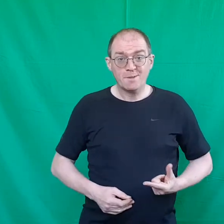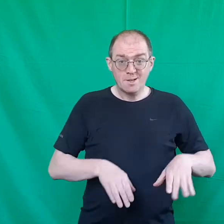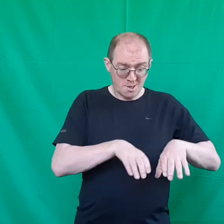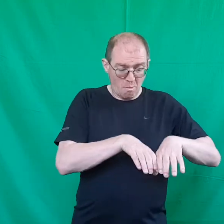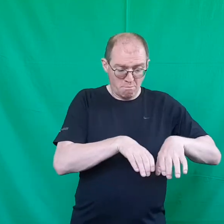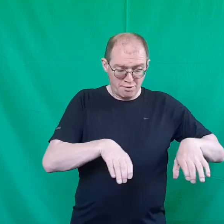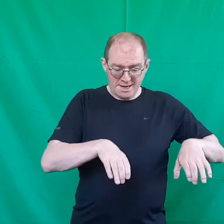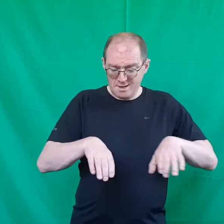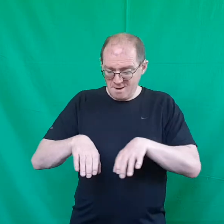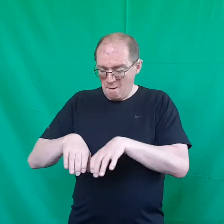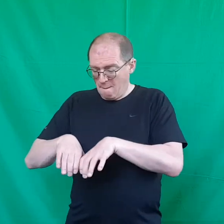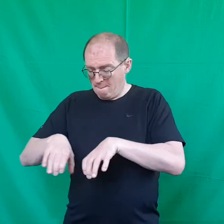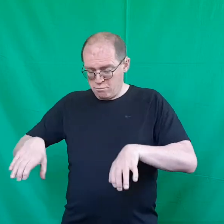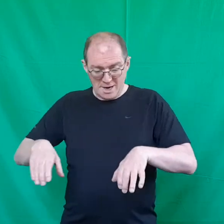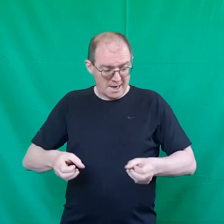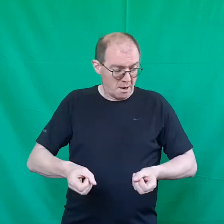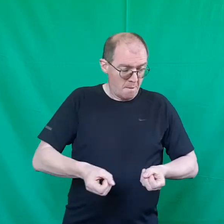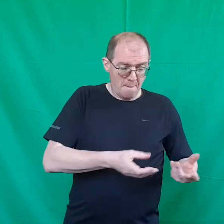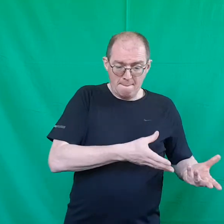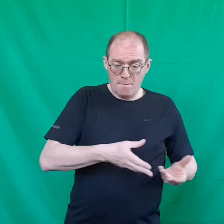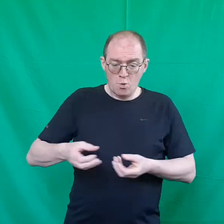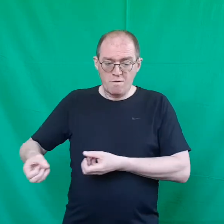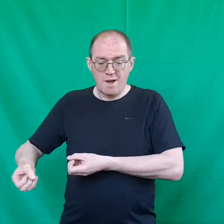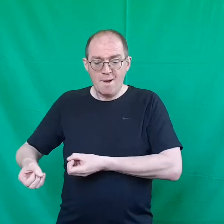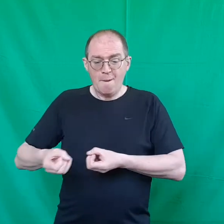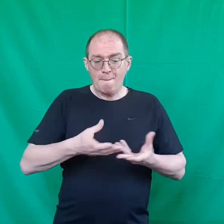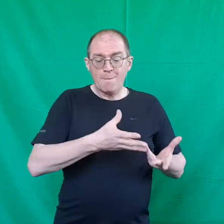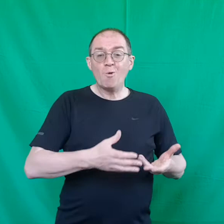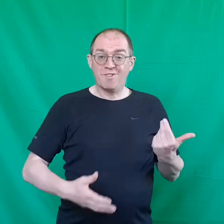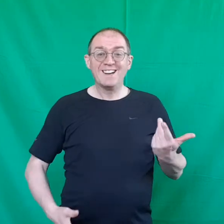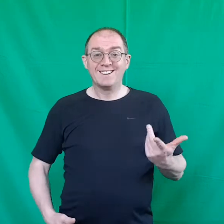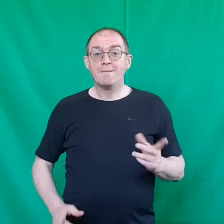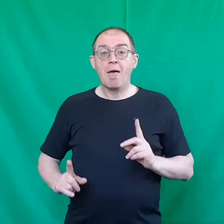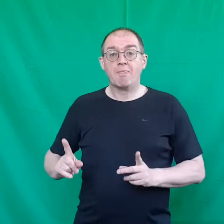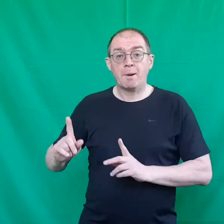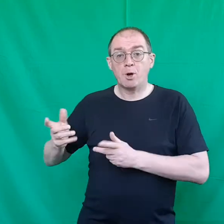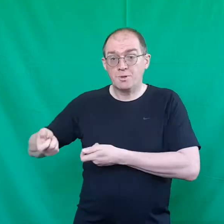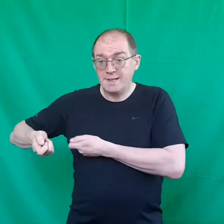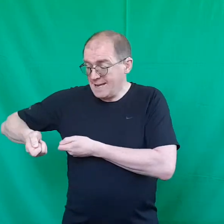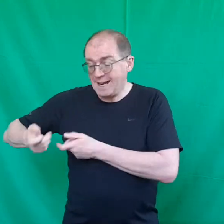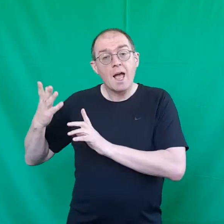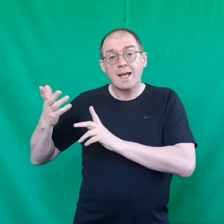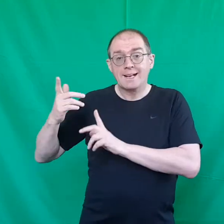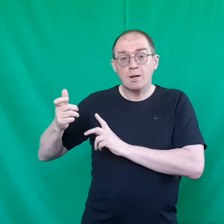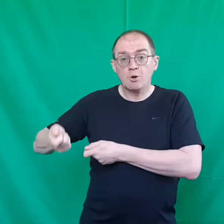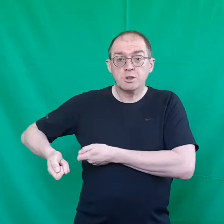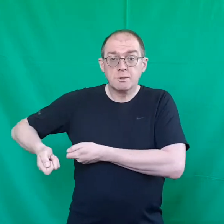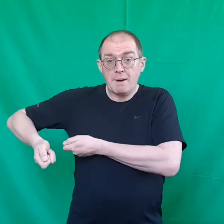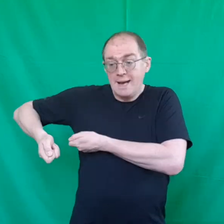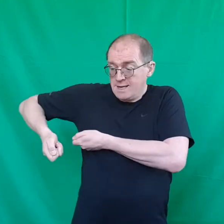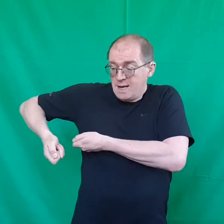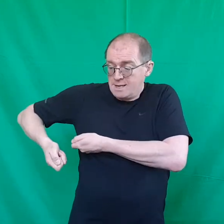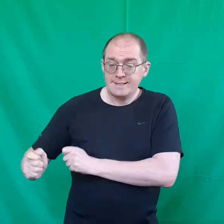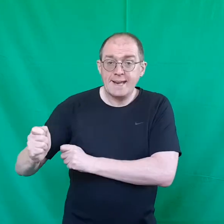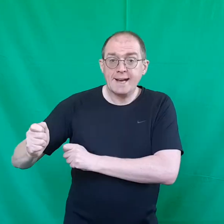so brick brick move move then I'm going to dig get your space dig